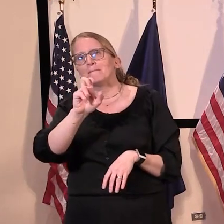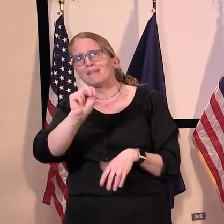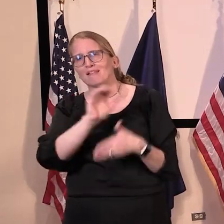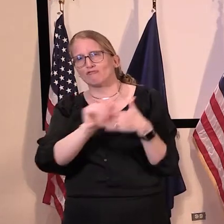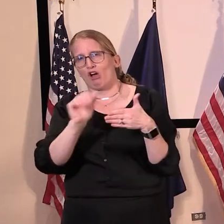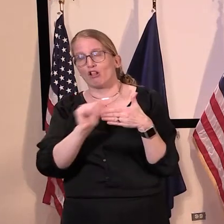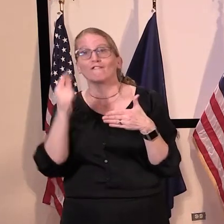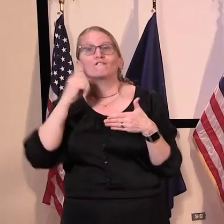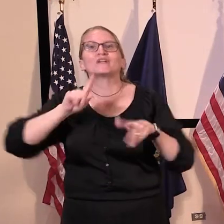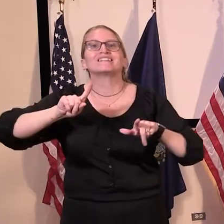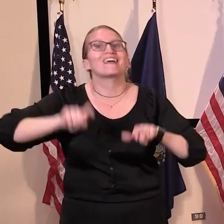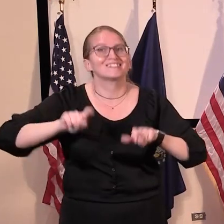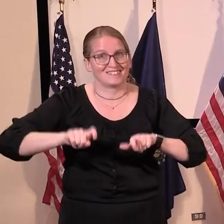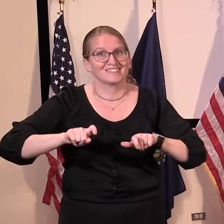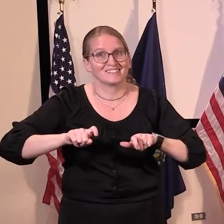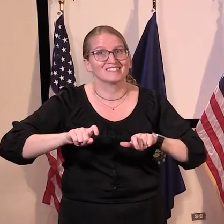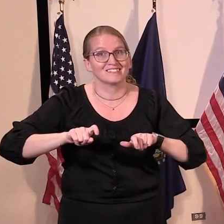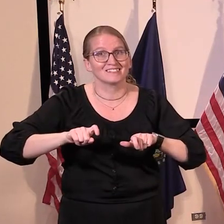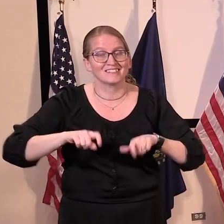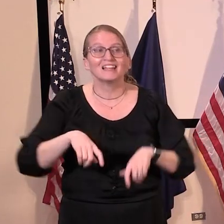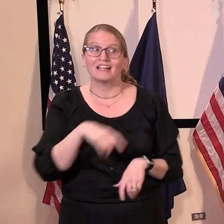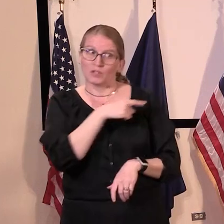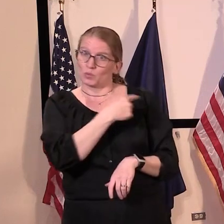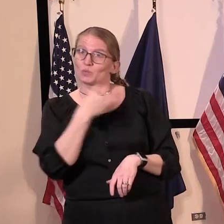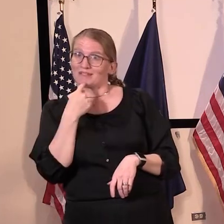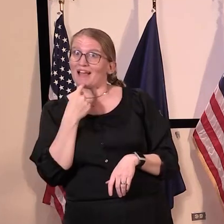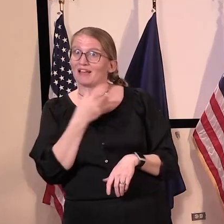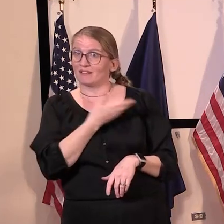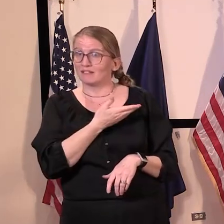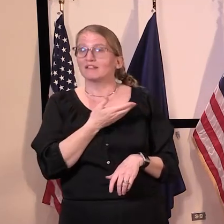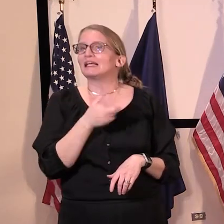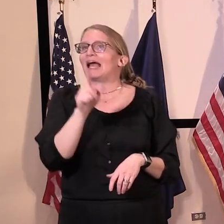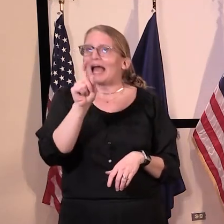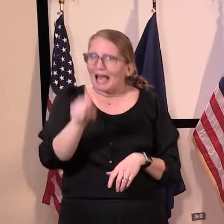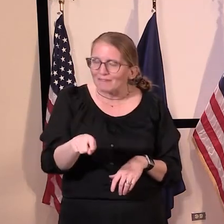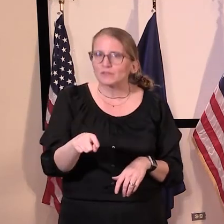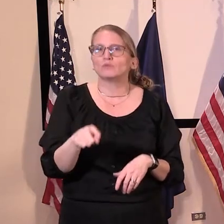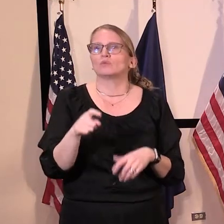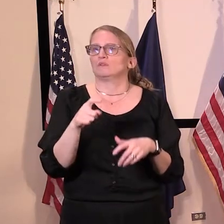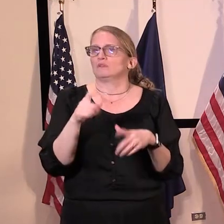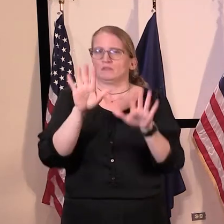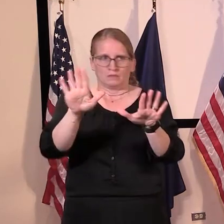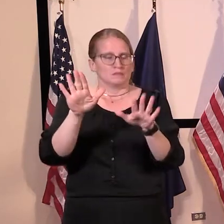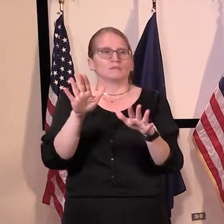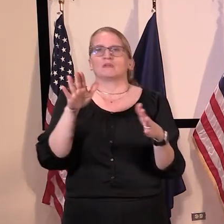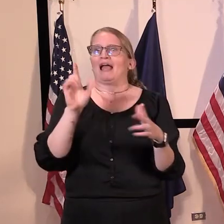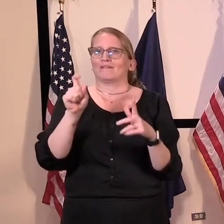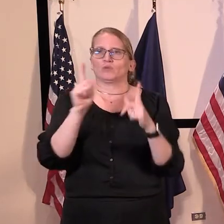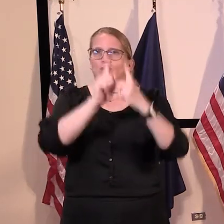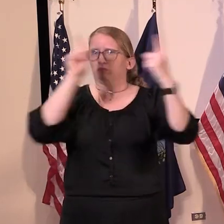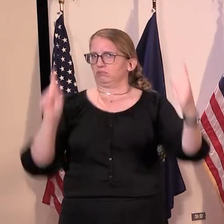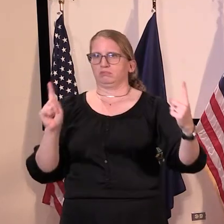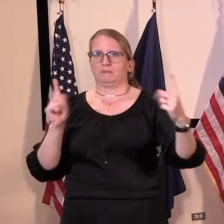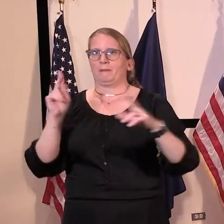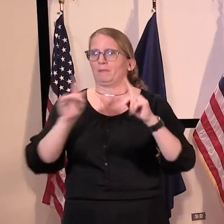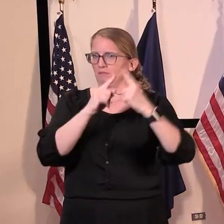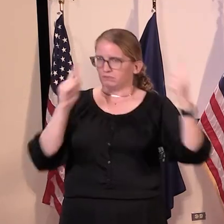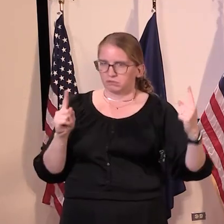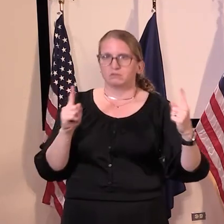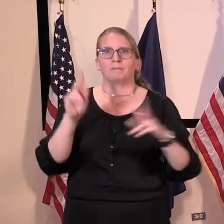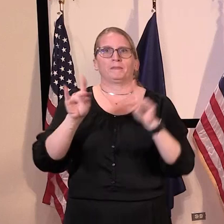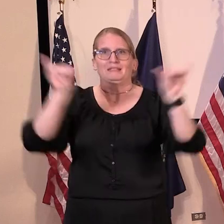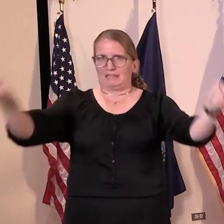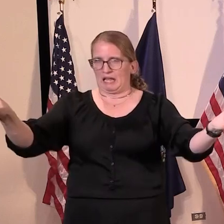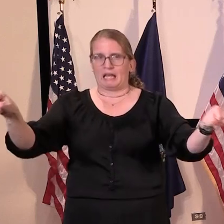And Governor, as you said, this first step in this is that we have to have social distancing to flatten the curve. And we're having some success